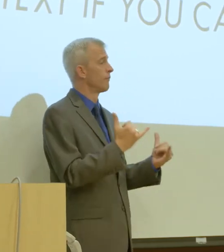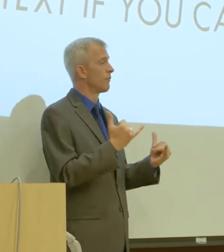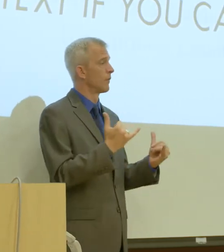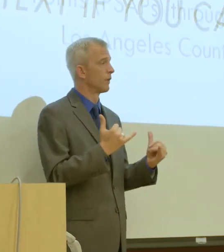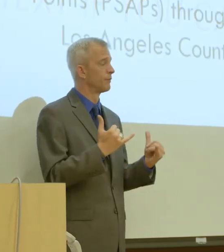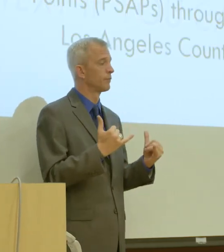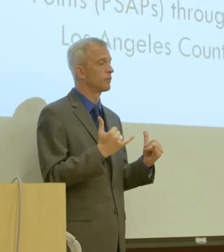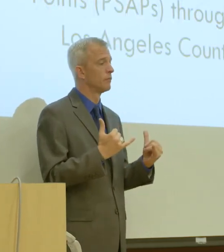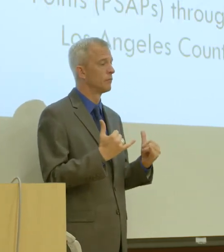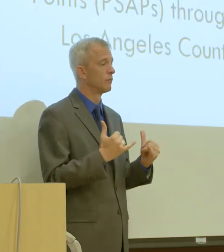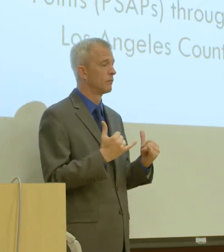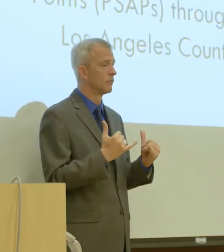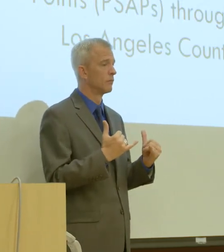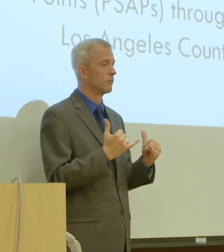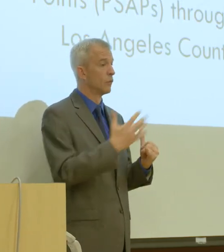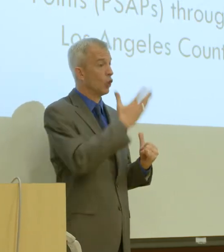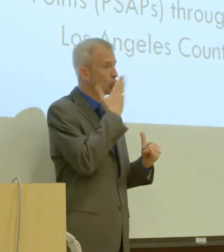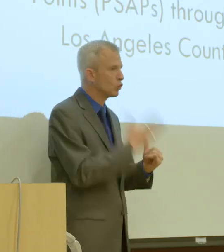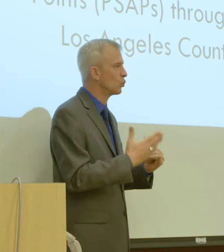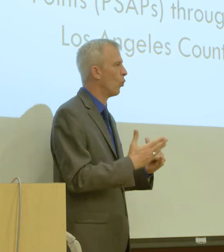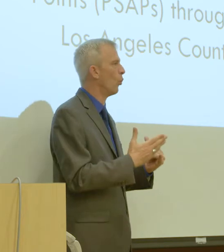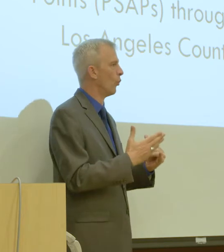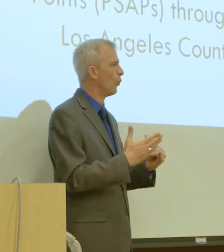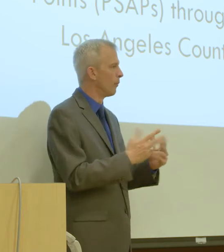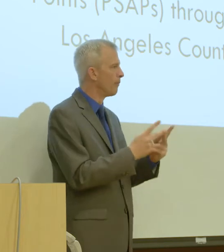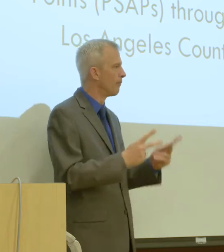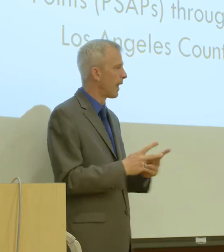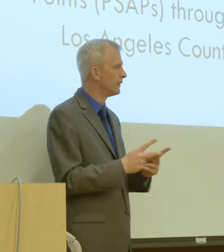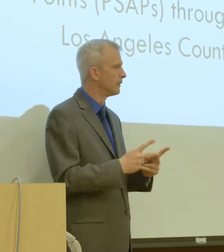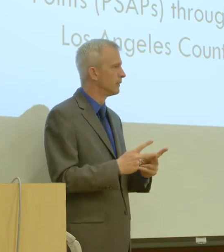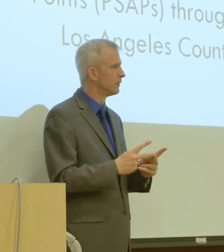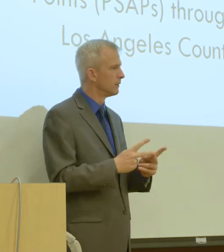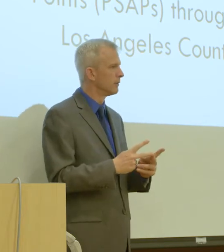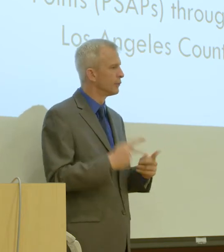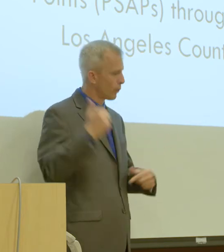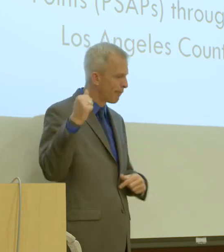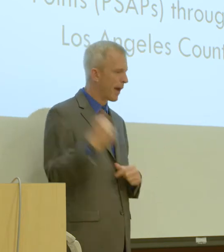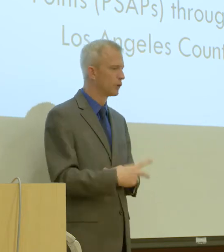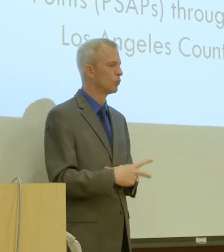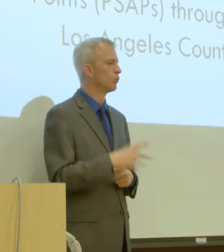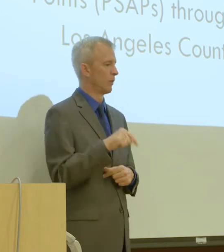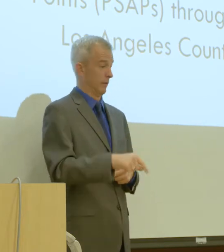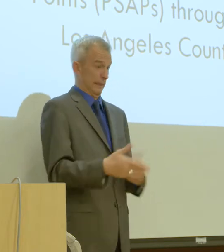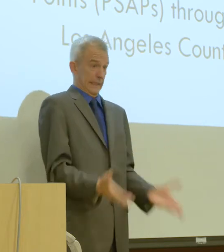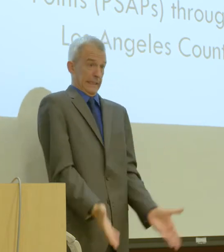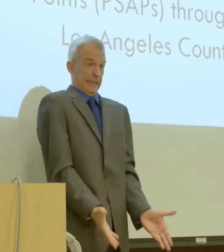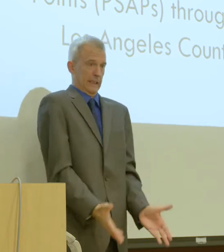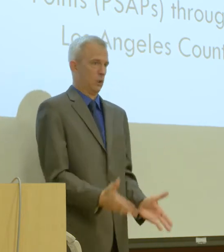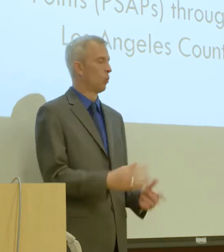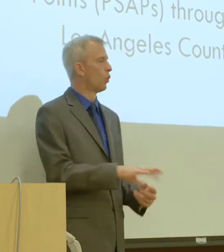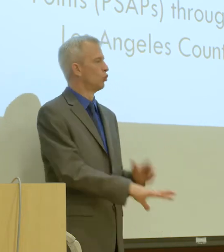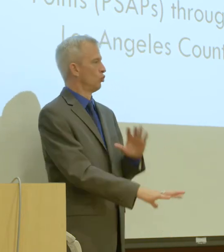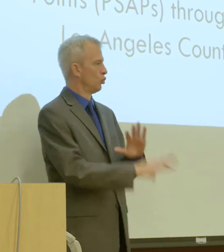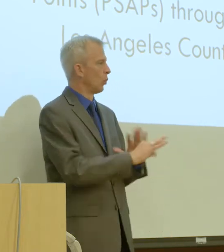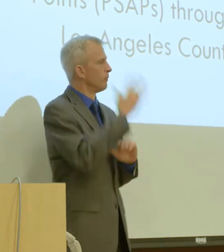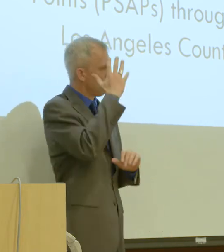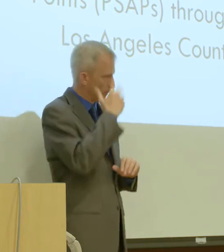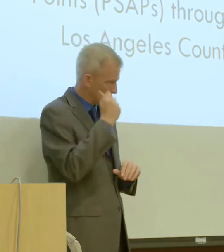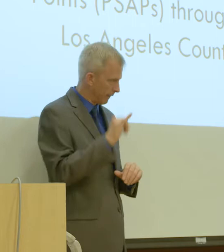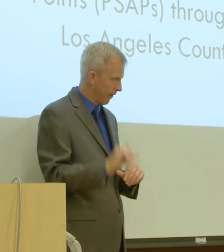it's a good place to come back to, and this location was especially chosen because of that.